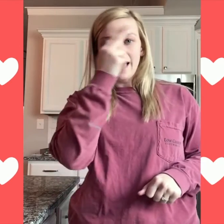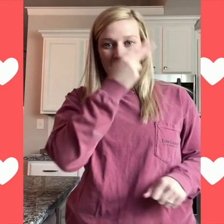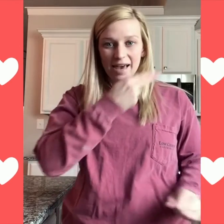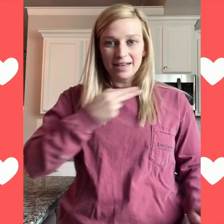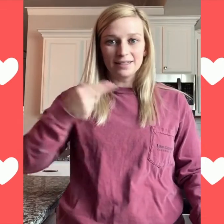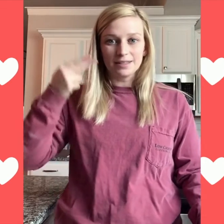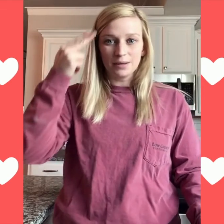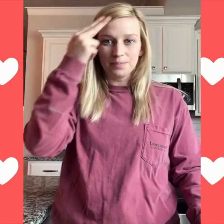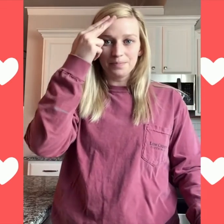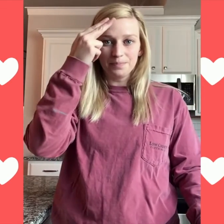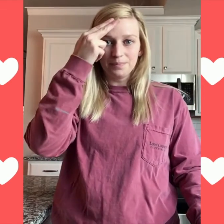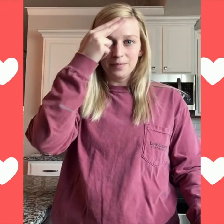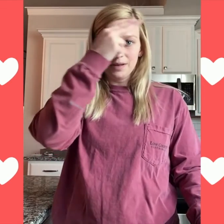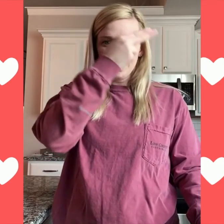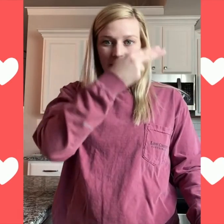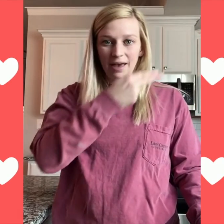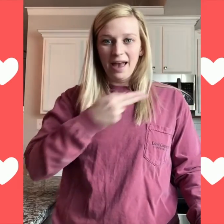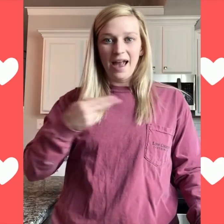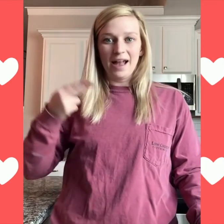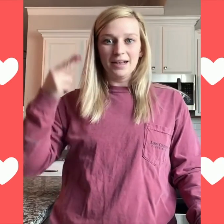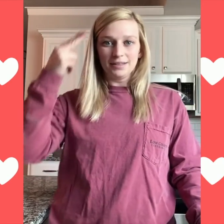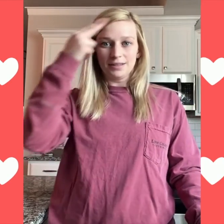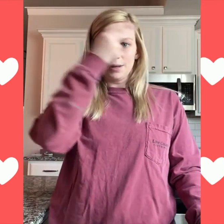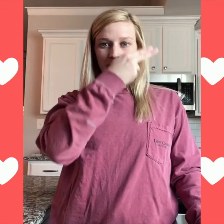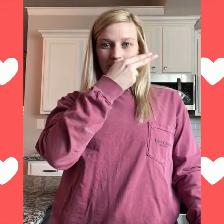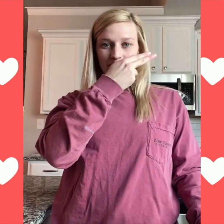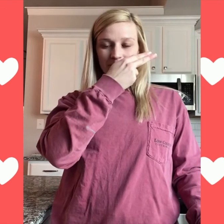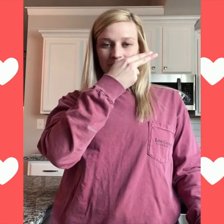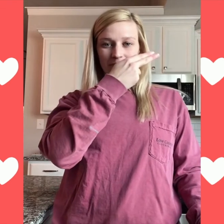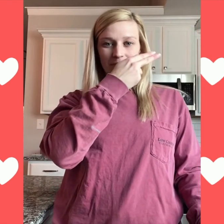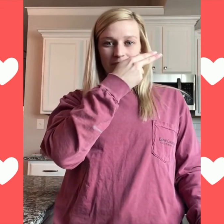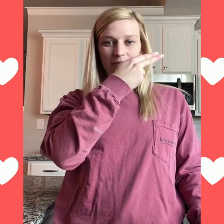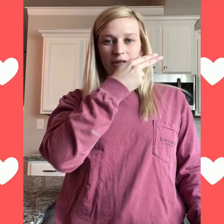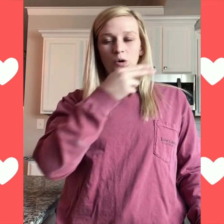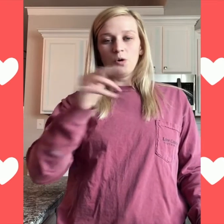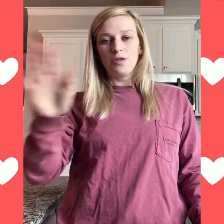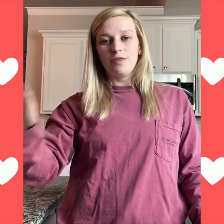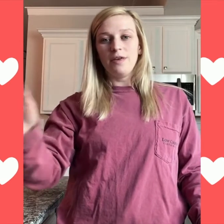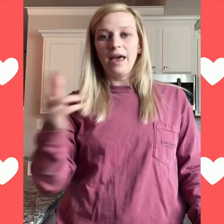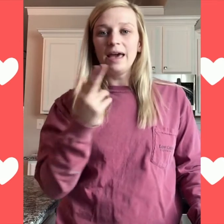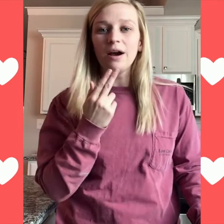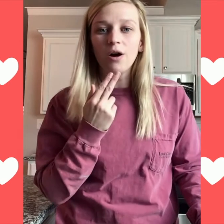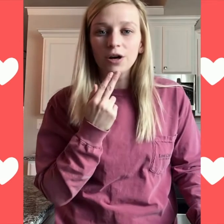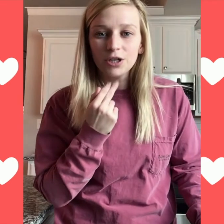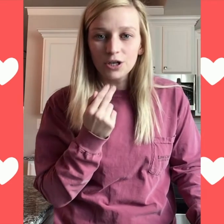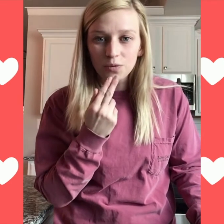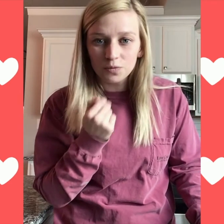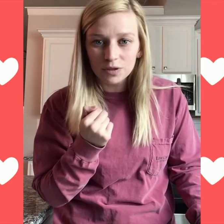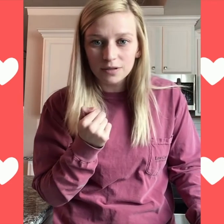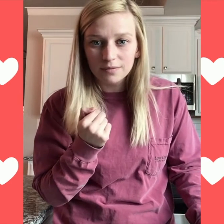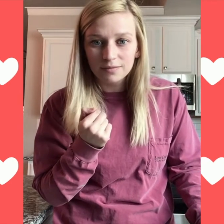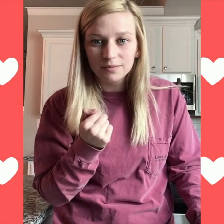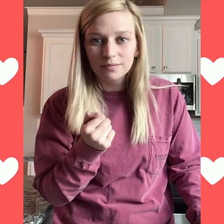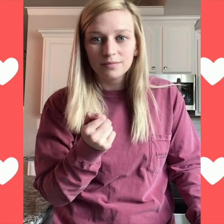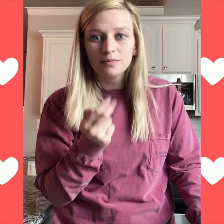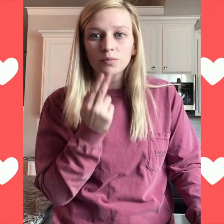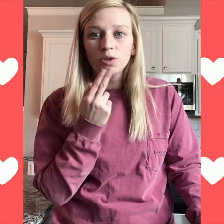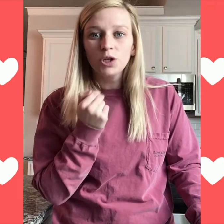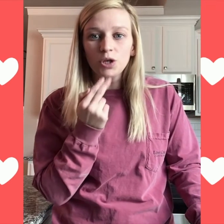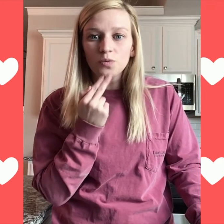handsome. Handsome. Or they are cute. Cute.